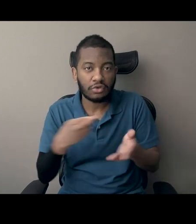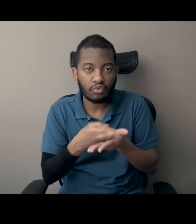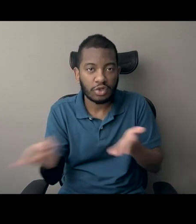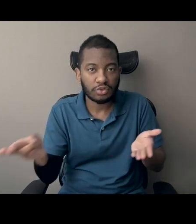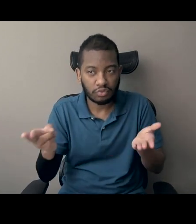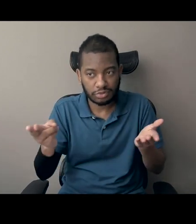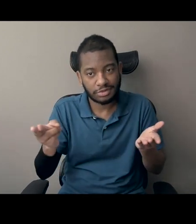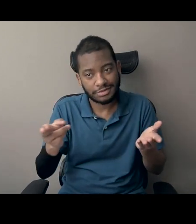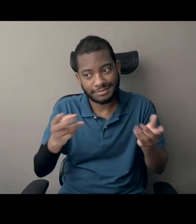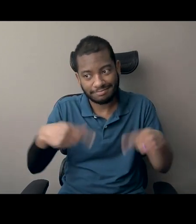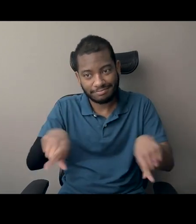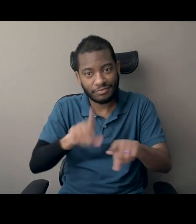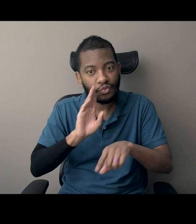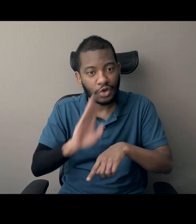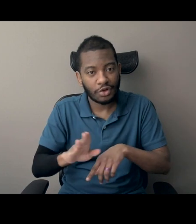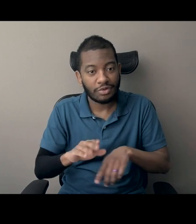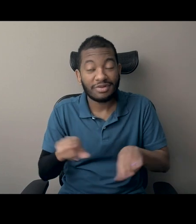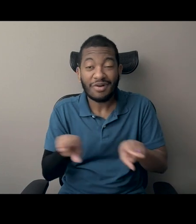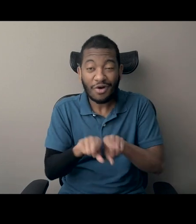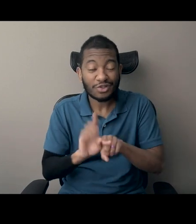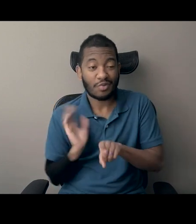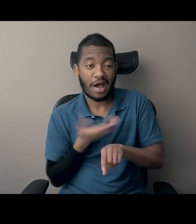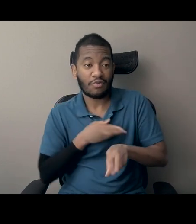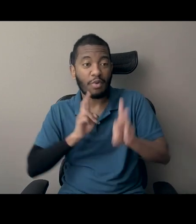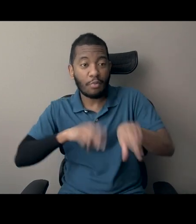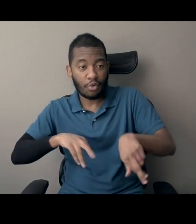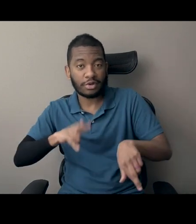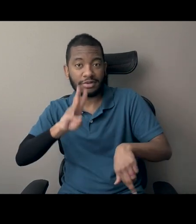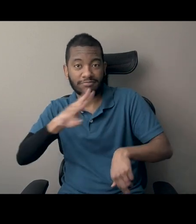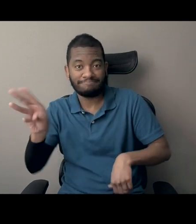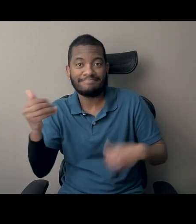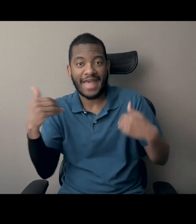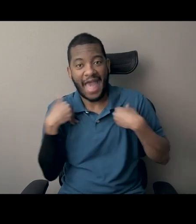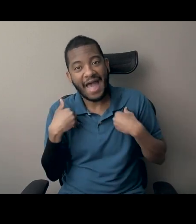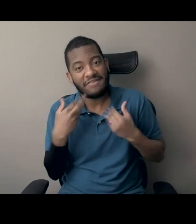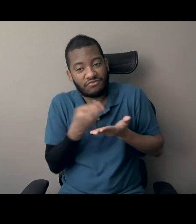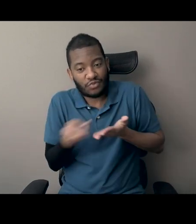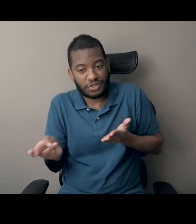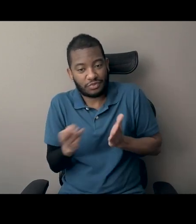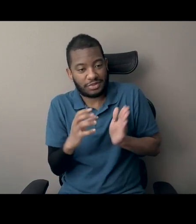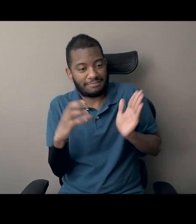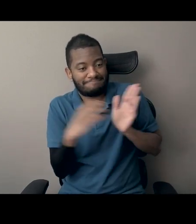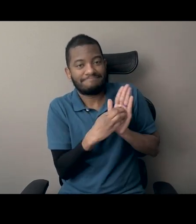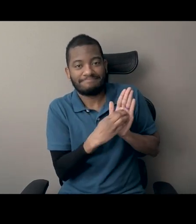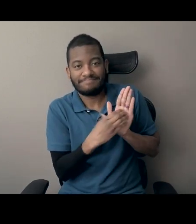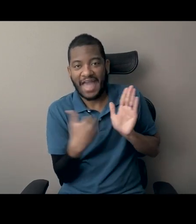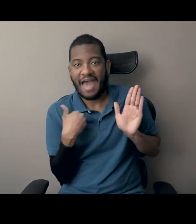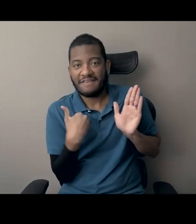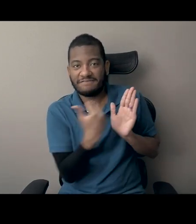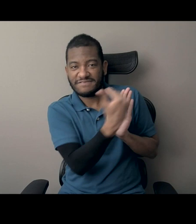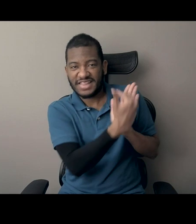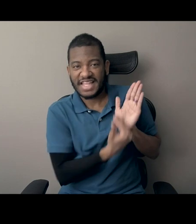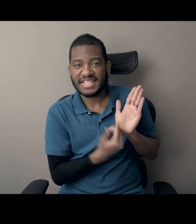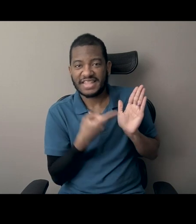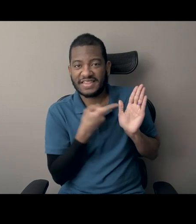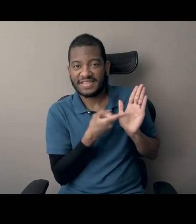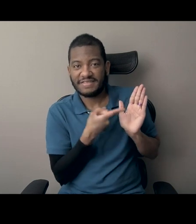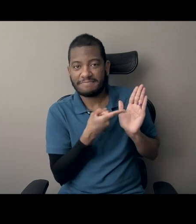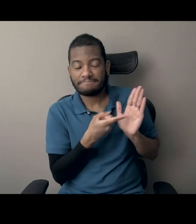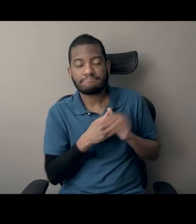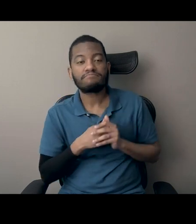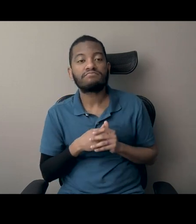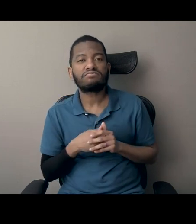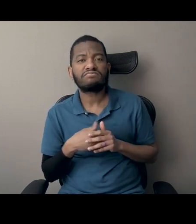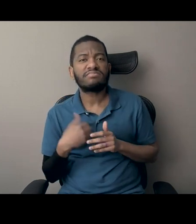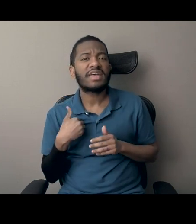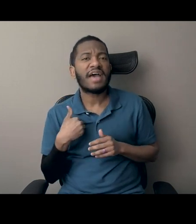listed on our, um, report site where there's a resources section for anyone who wants to check those out. I want to try to get in two